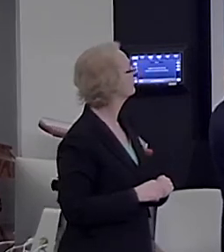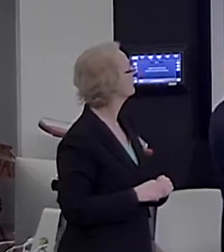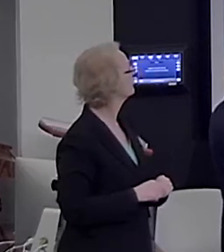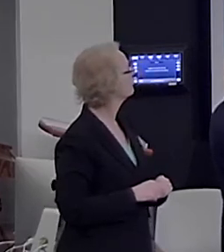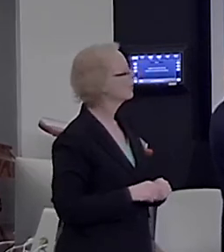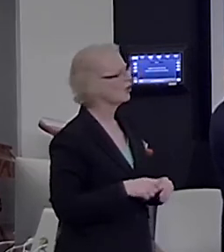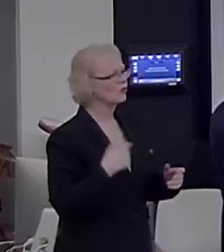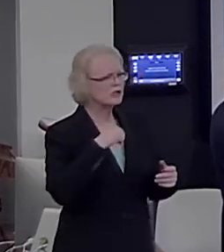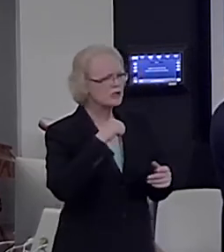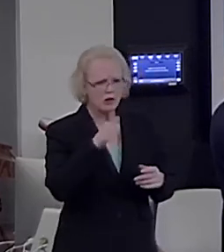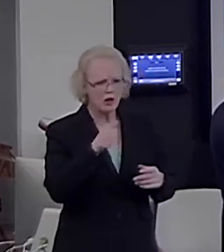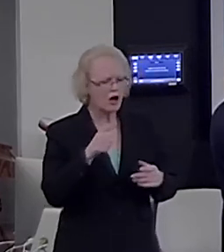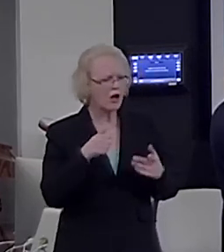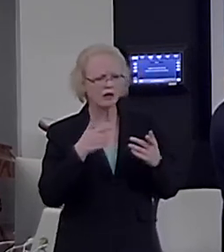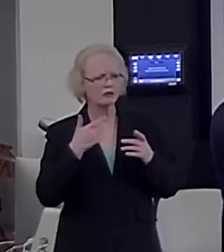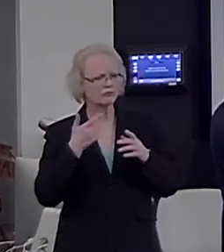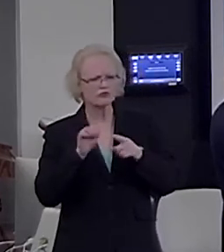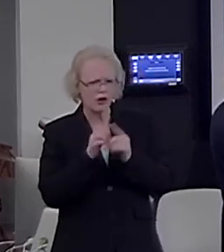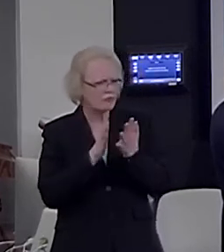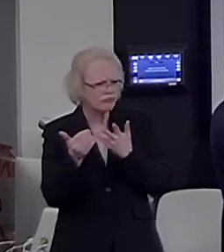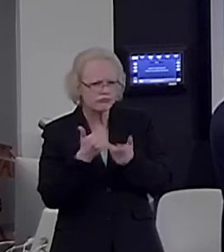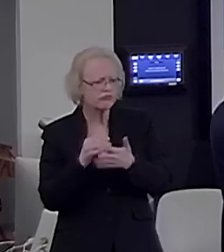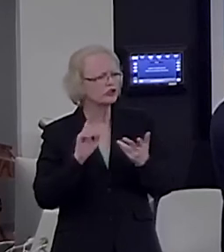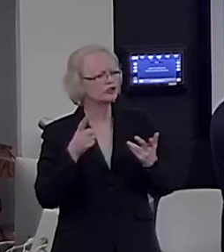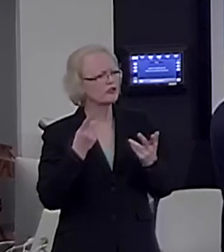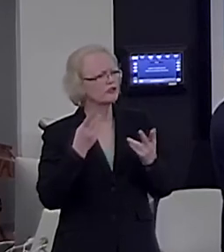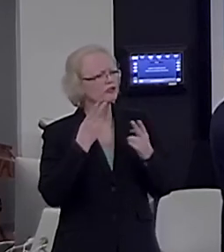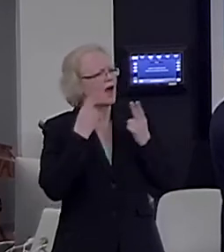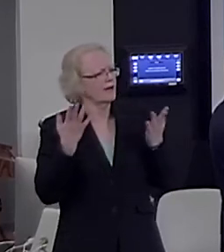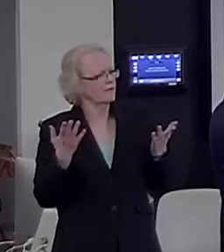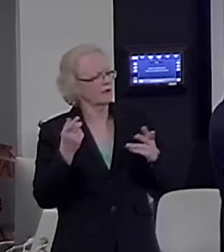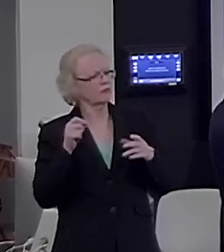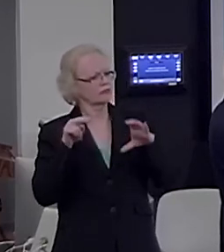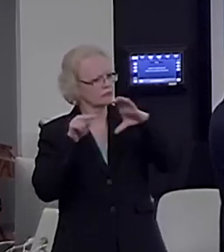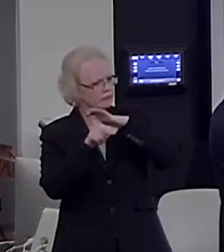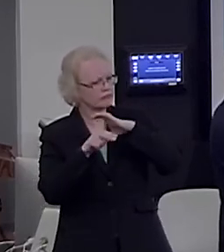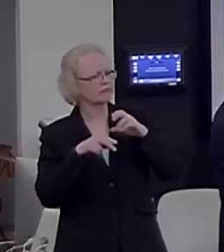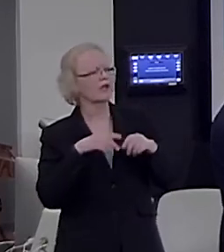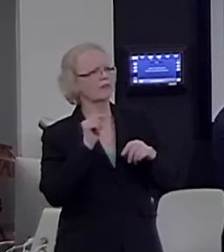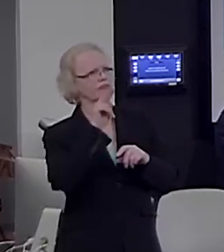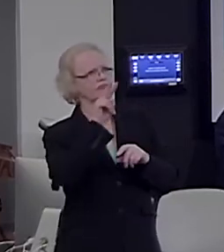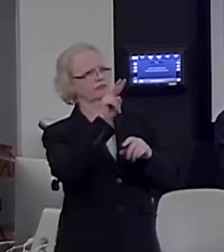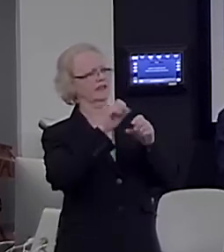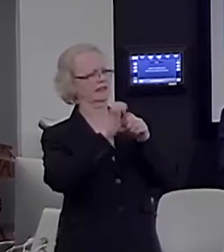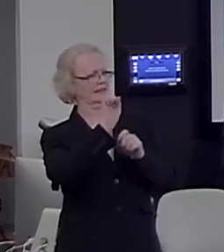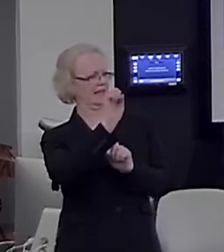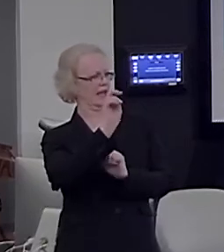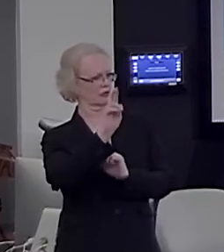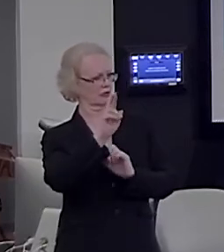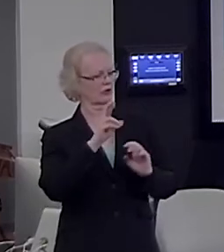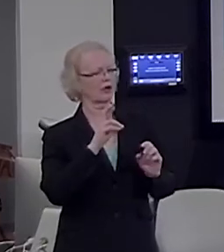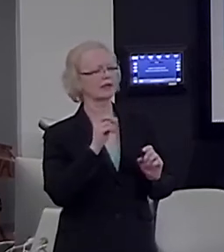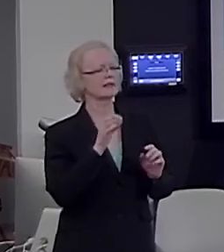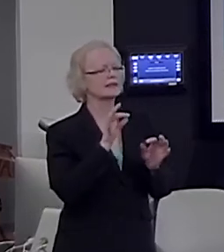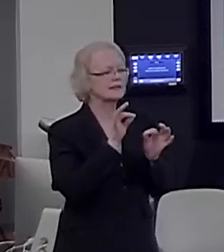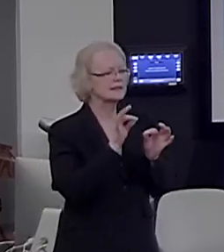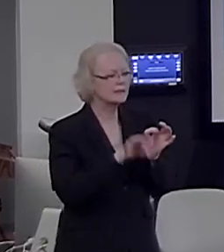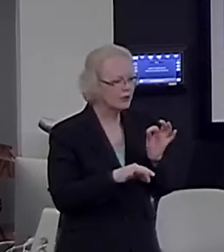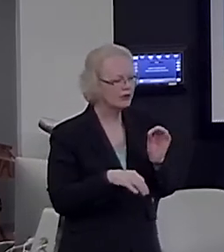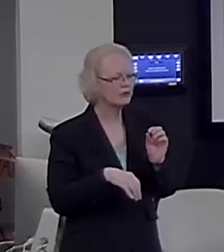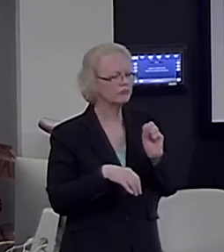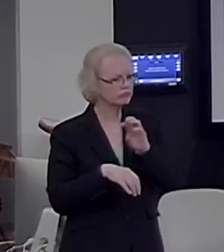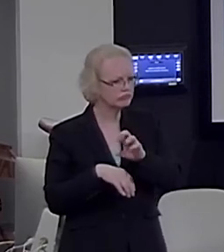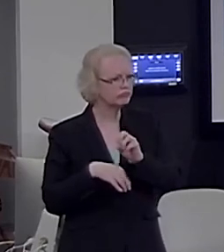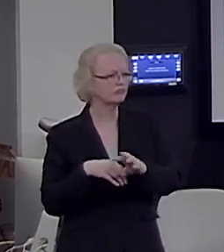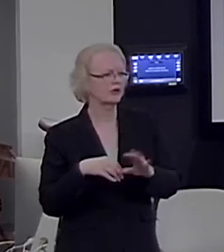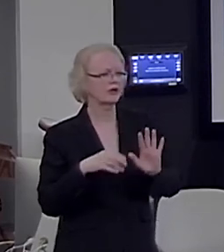trained to fixate, remain quiet in the scanner, and exposed to simple rules. Now, we start with auditory rules, so we haven't